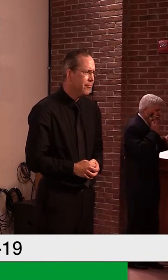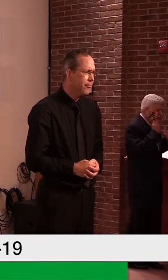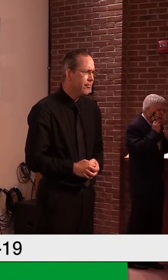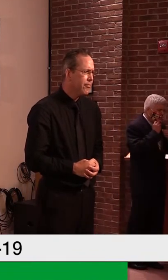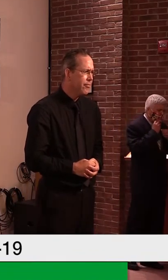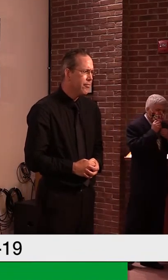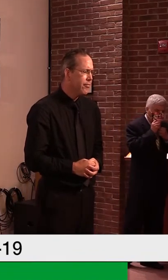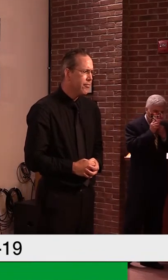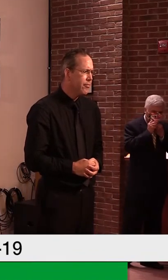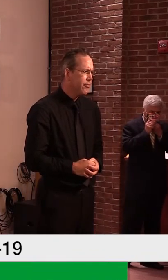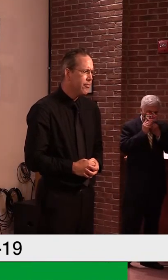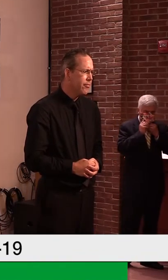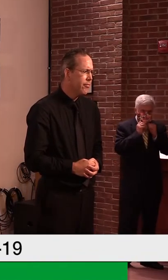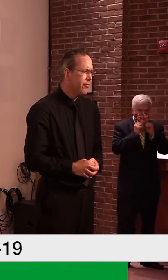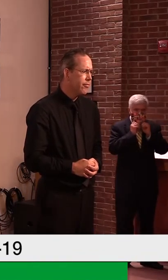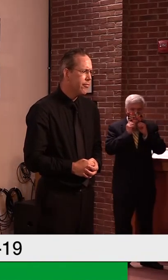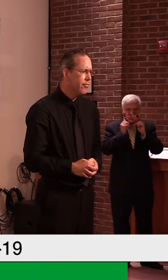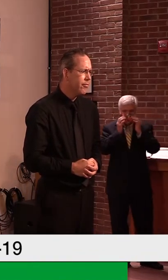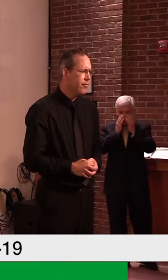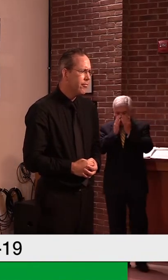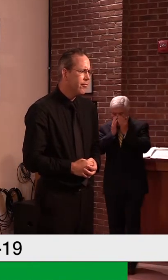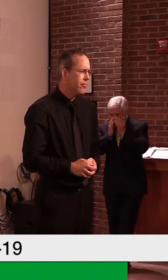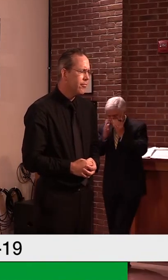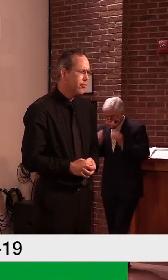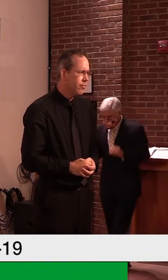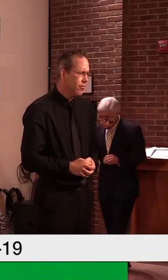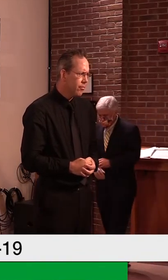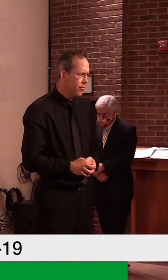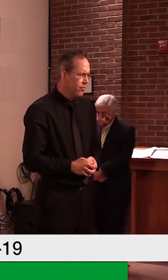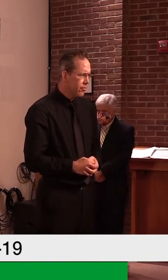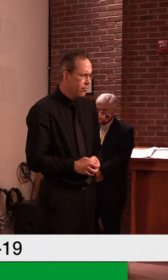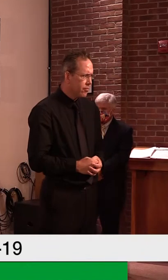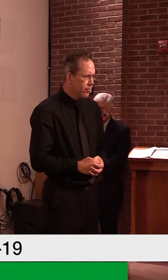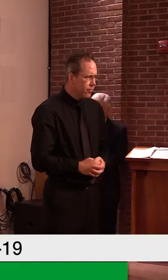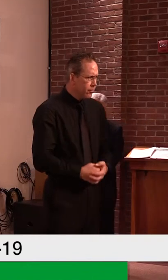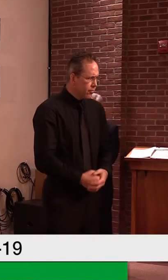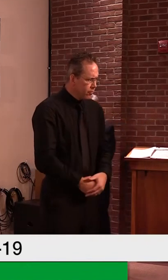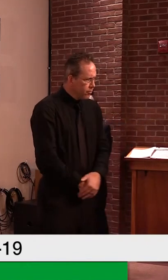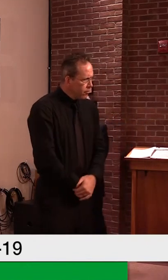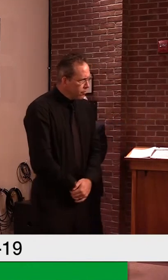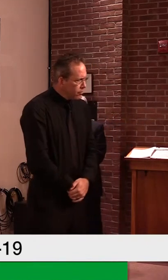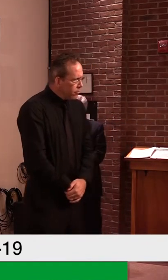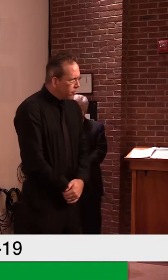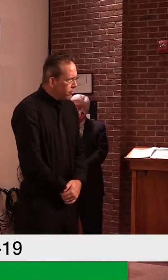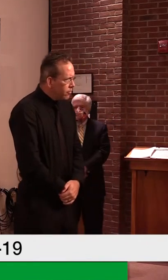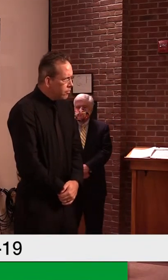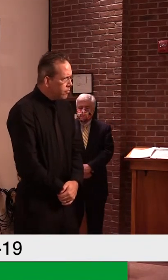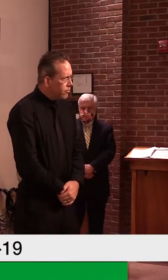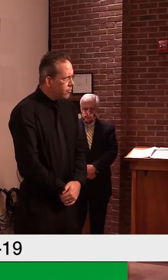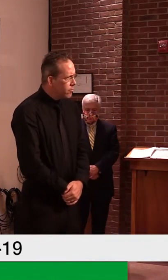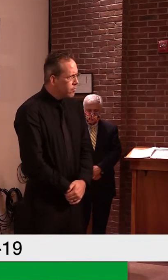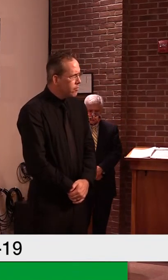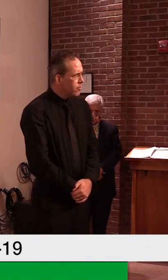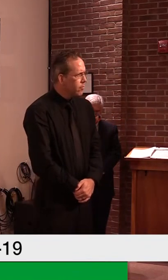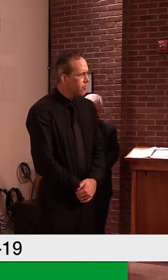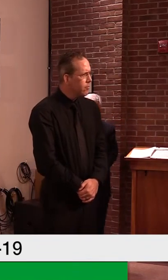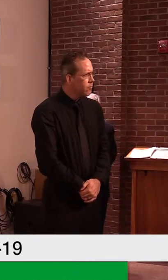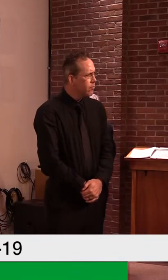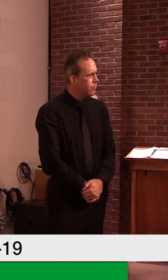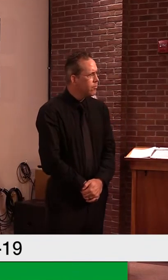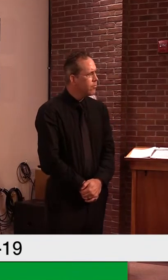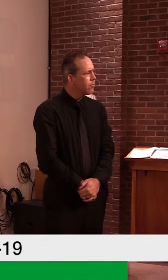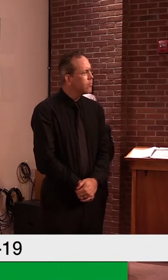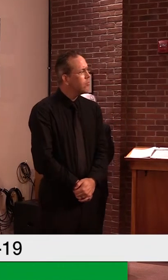of, of yet. So, um, I had a reader reach out, um, who was